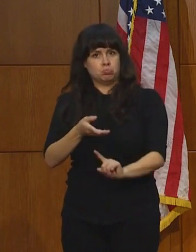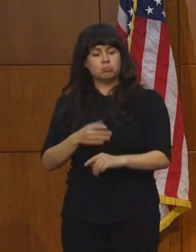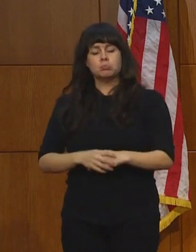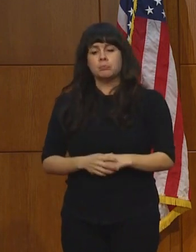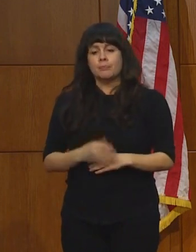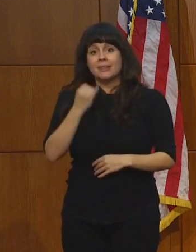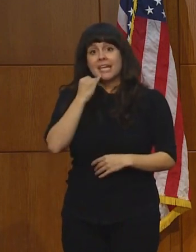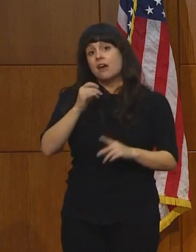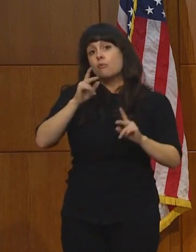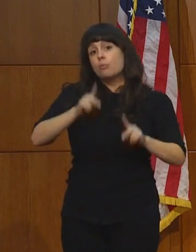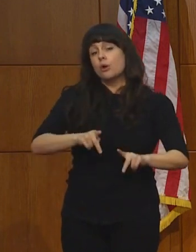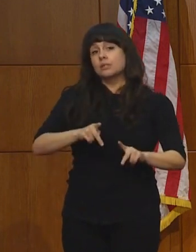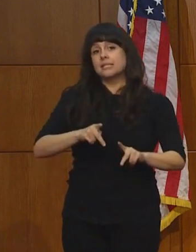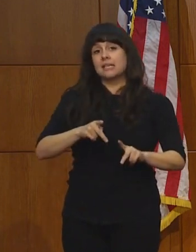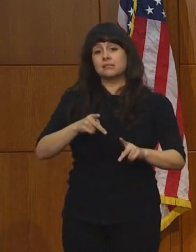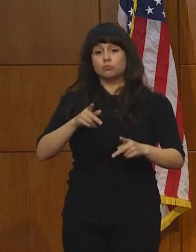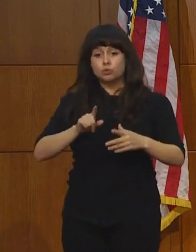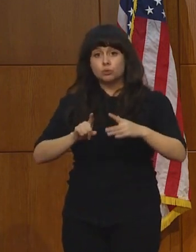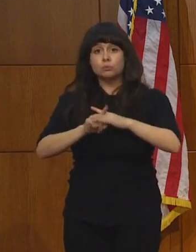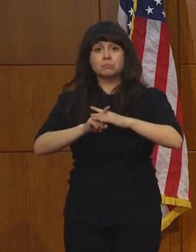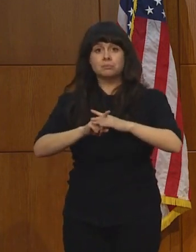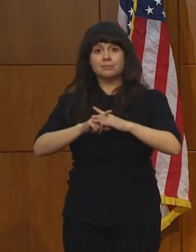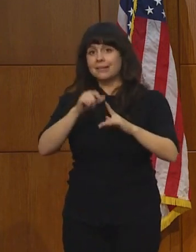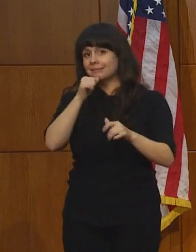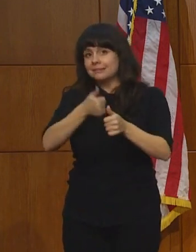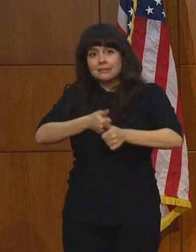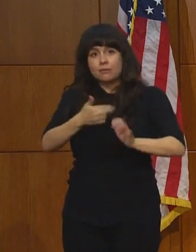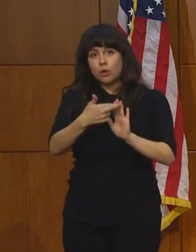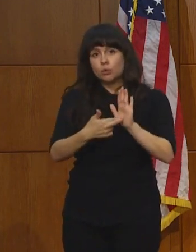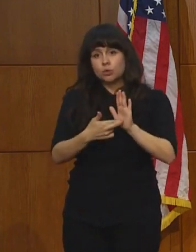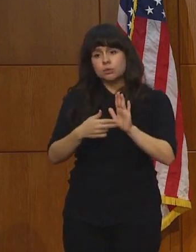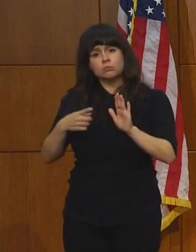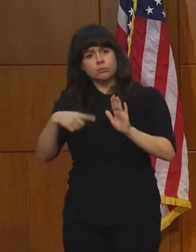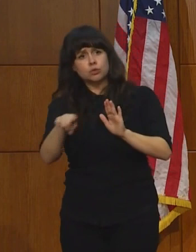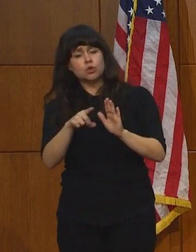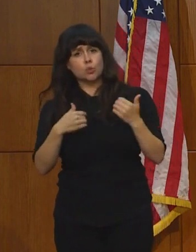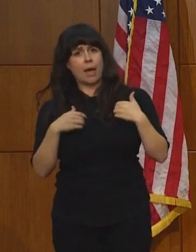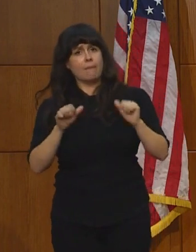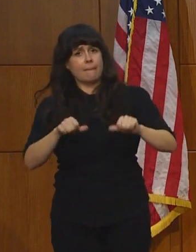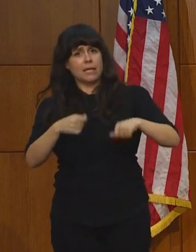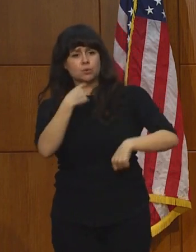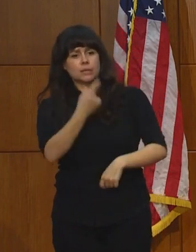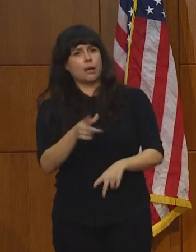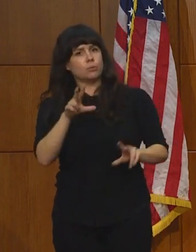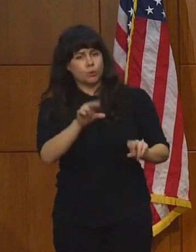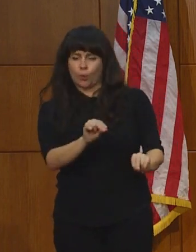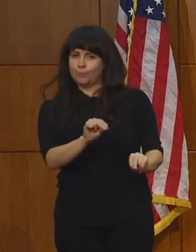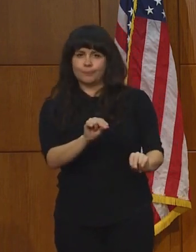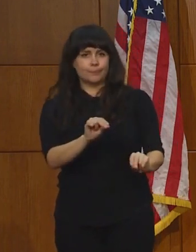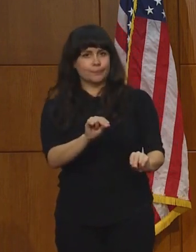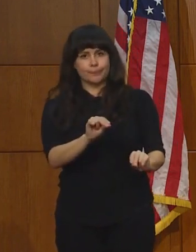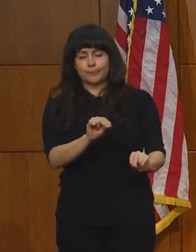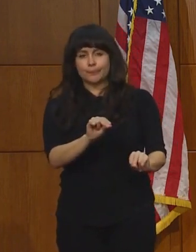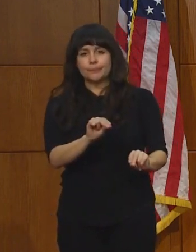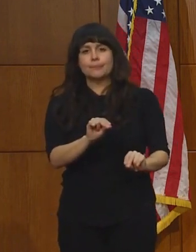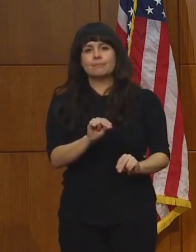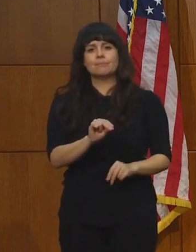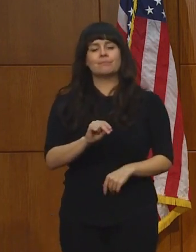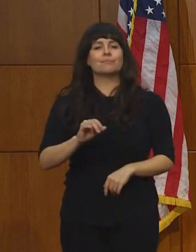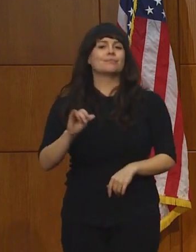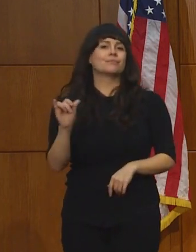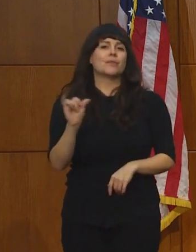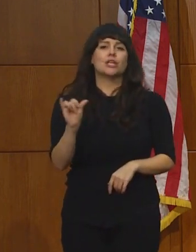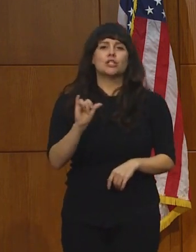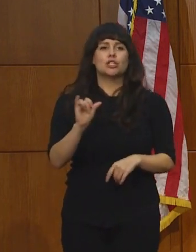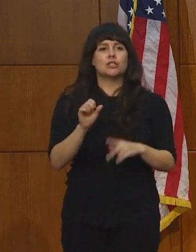your establishment is violating the rules, you have the ability to say no. It's just like the signs